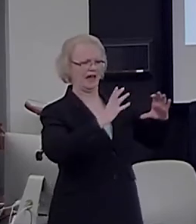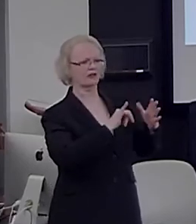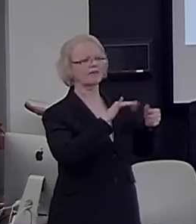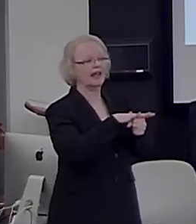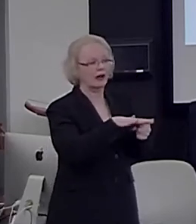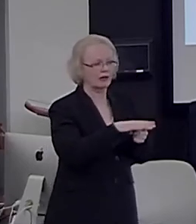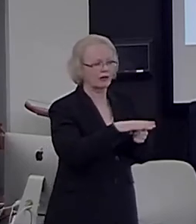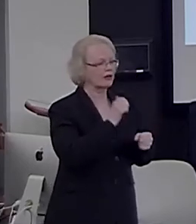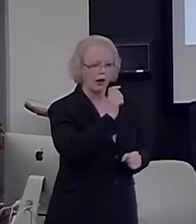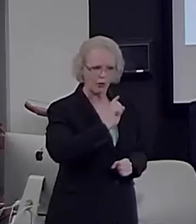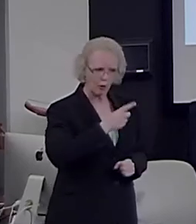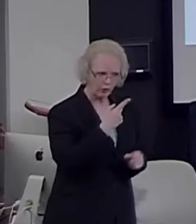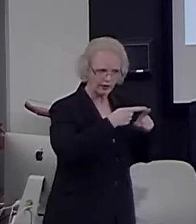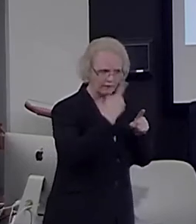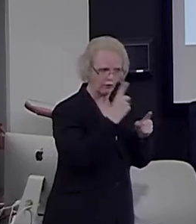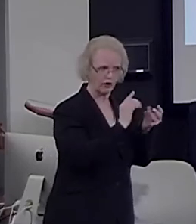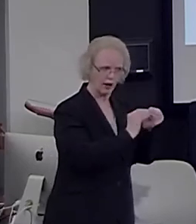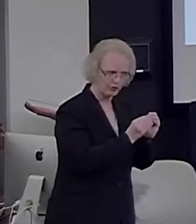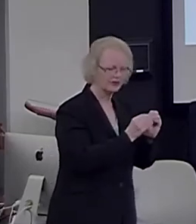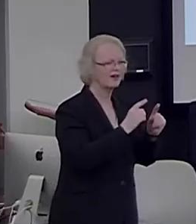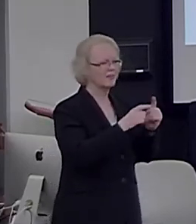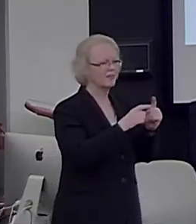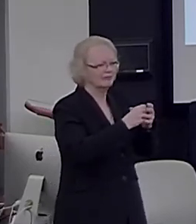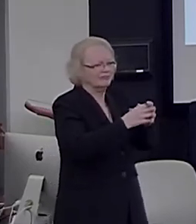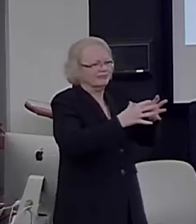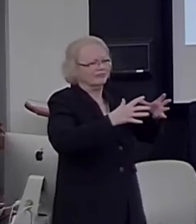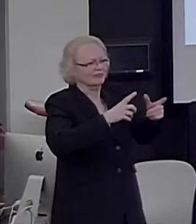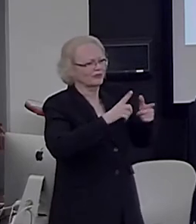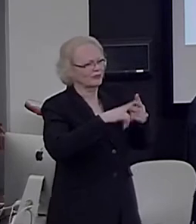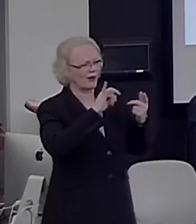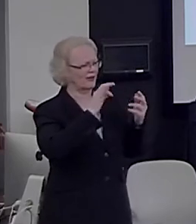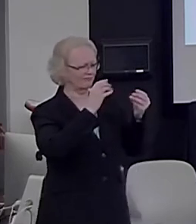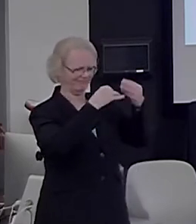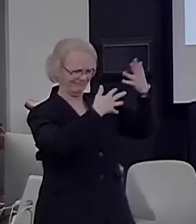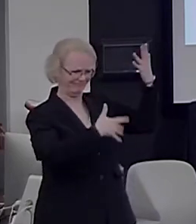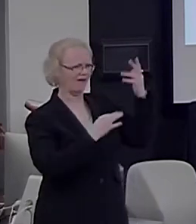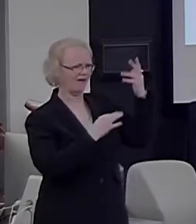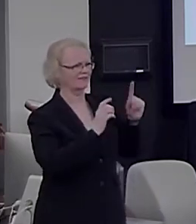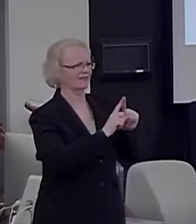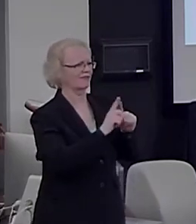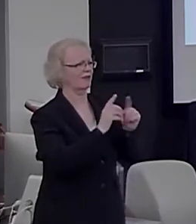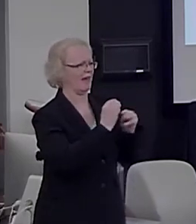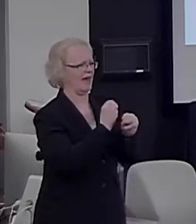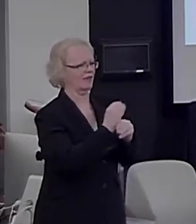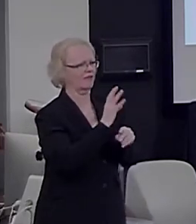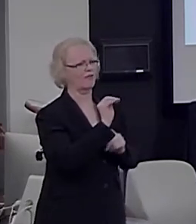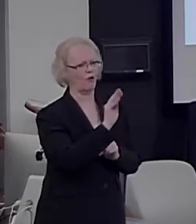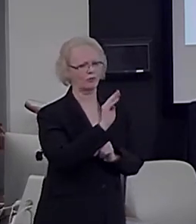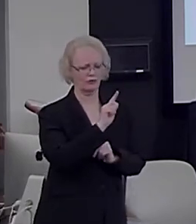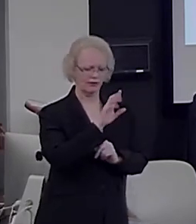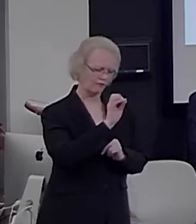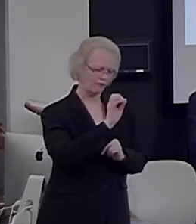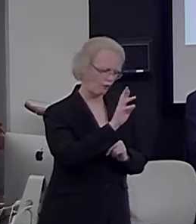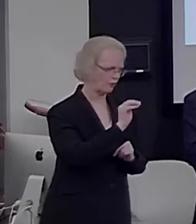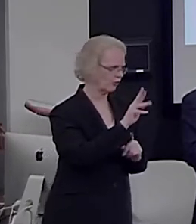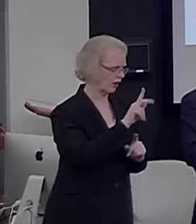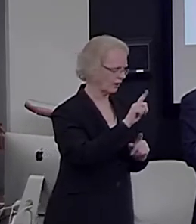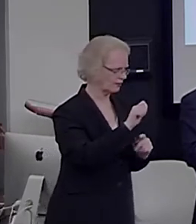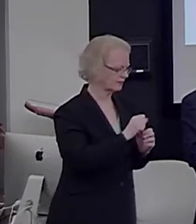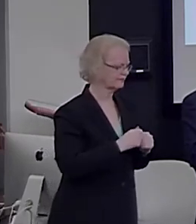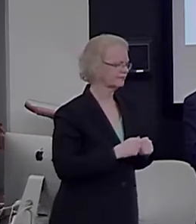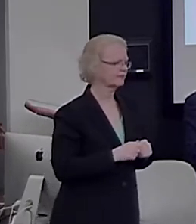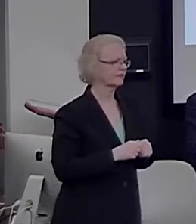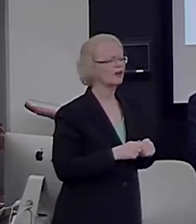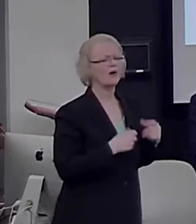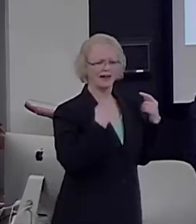numbers, but also expanding into a representation of mathematical formulas. So, I think this is very